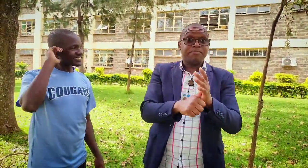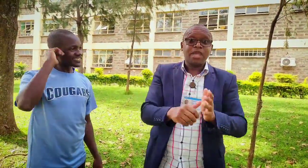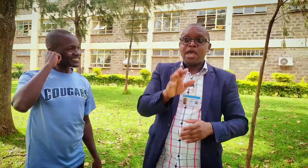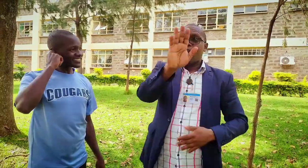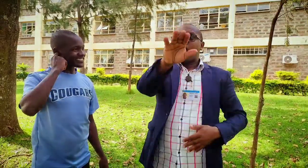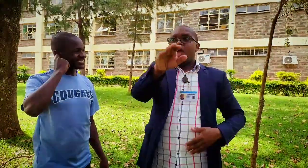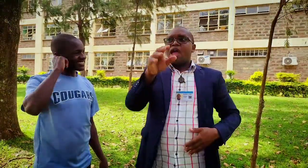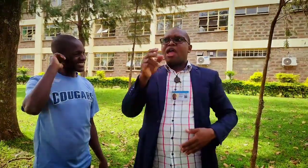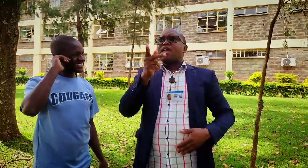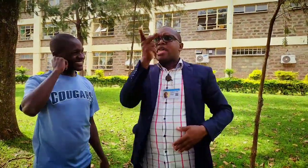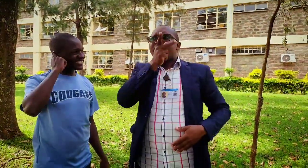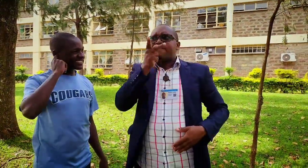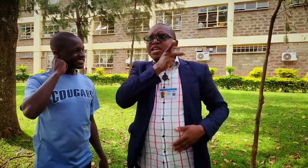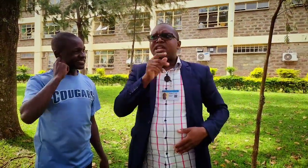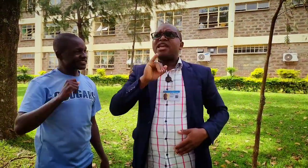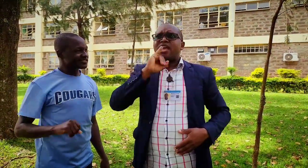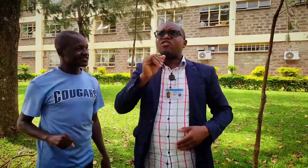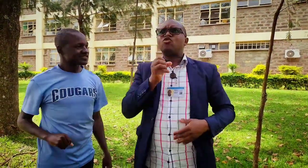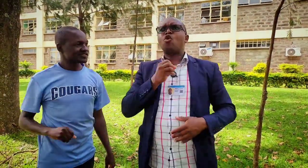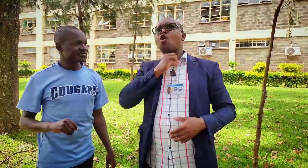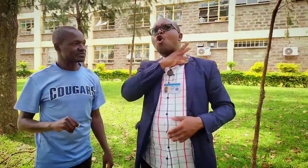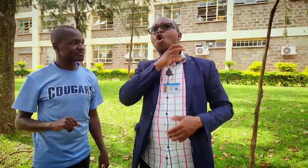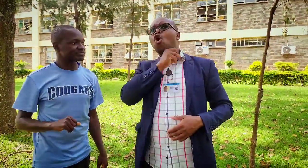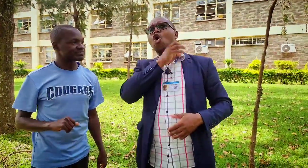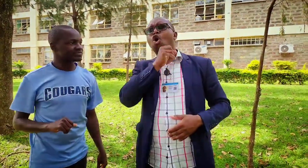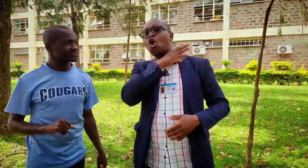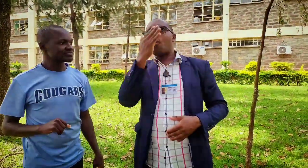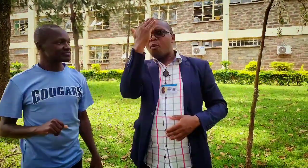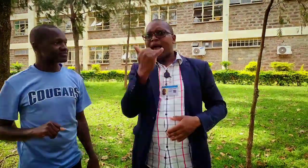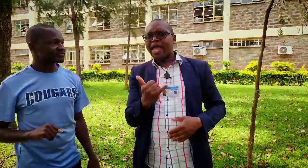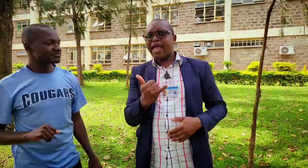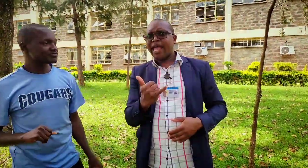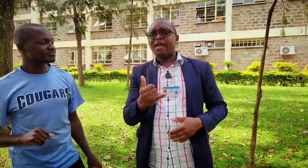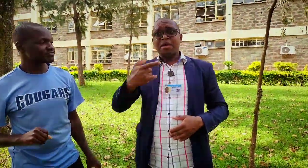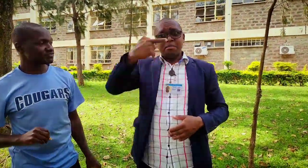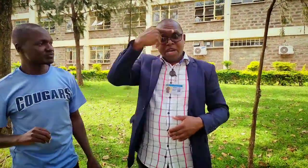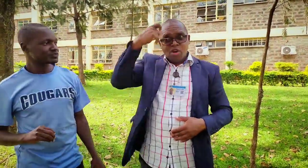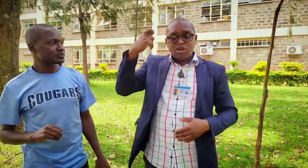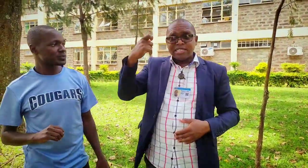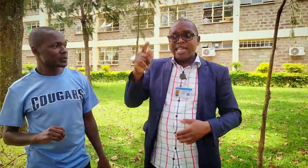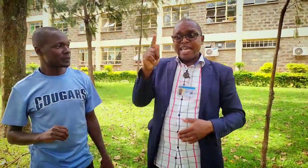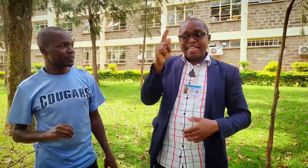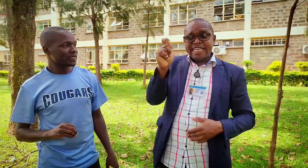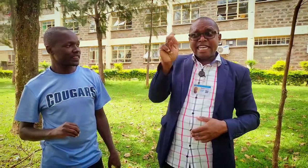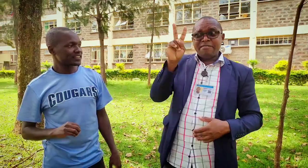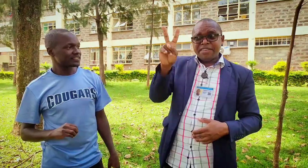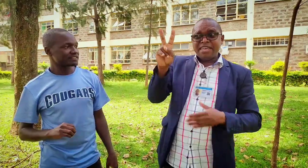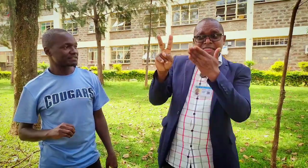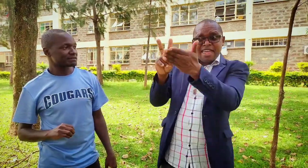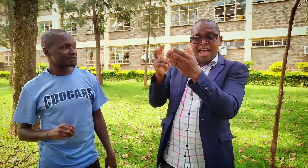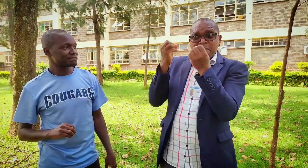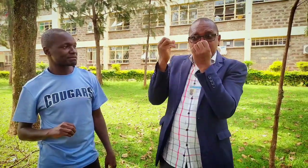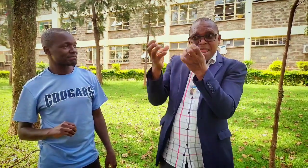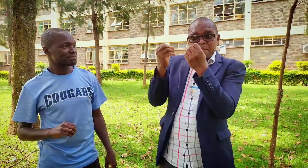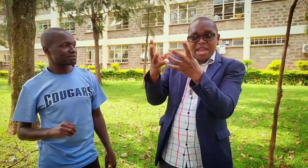i see the problem here kevin is complaining because tv there